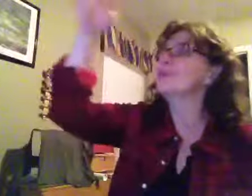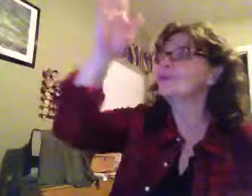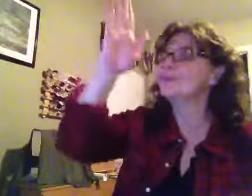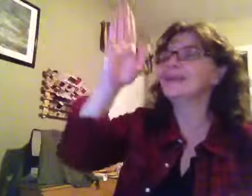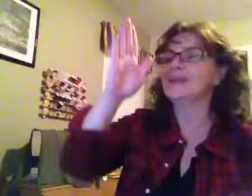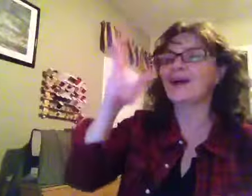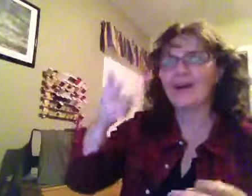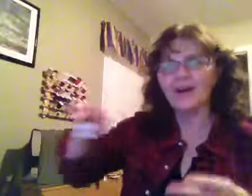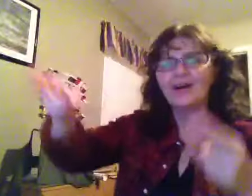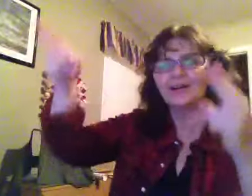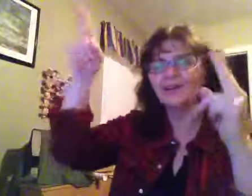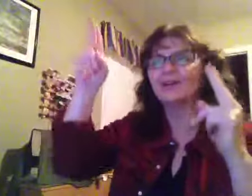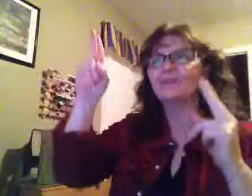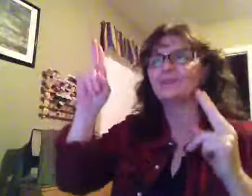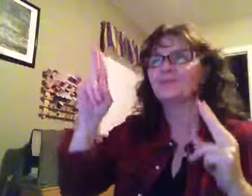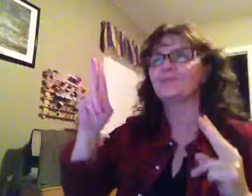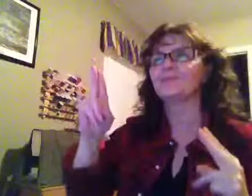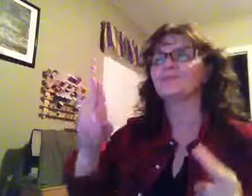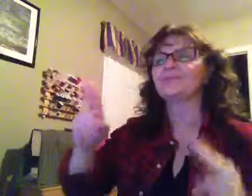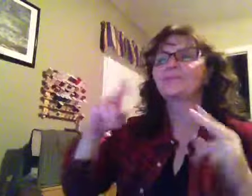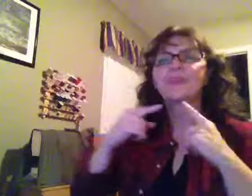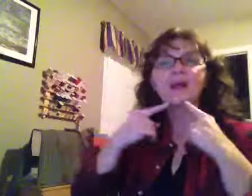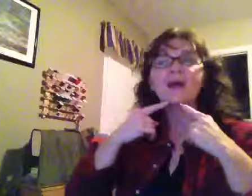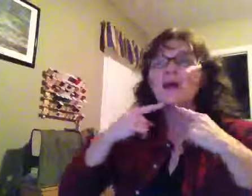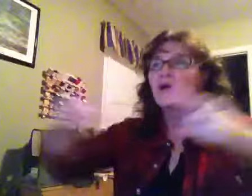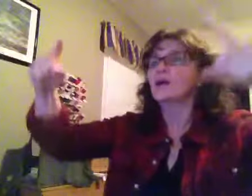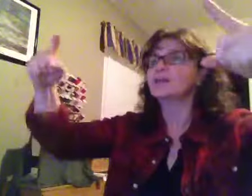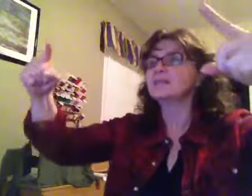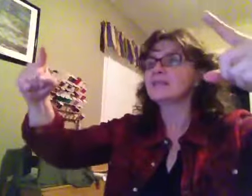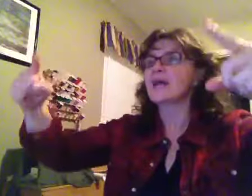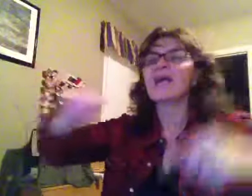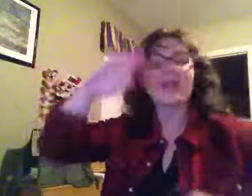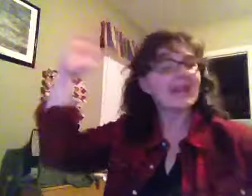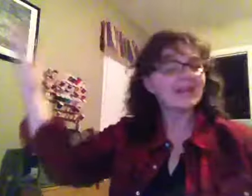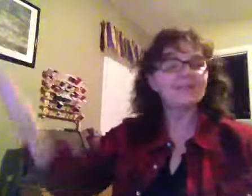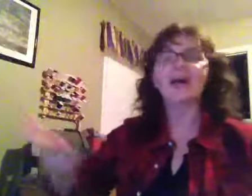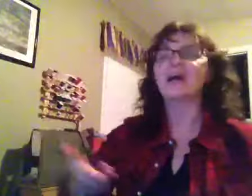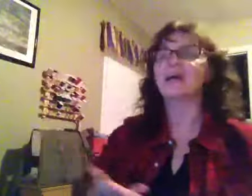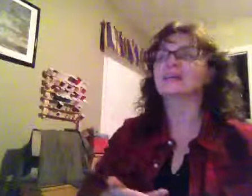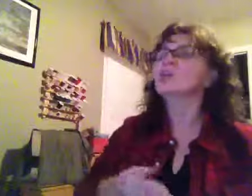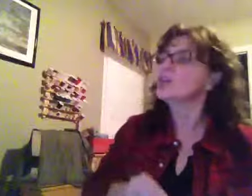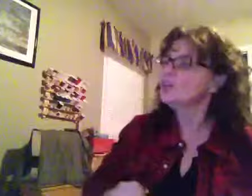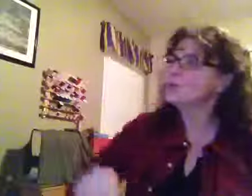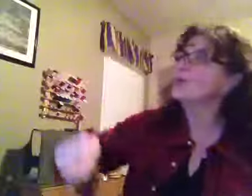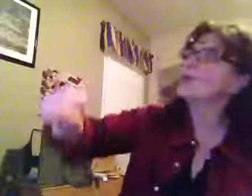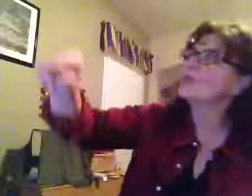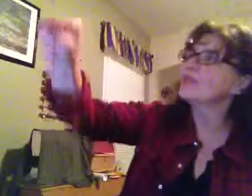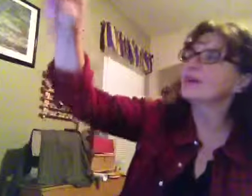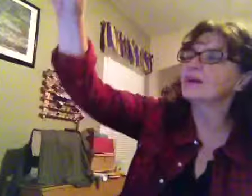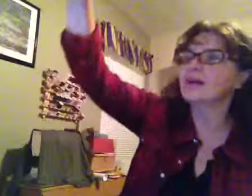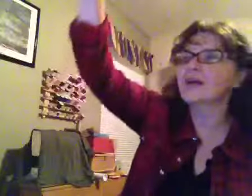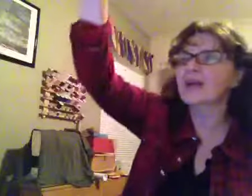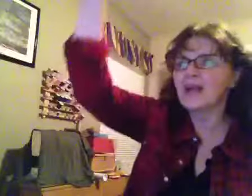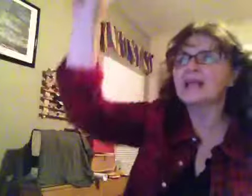around the This is